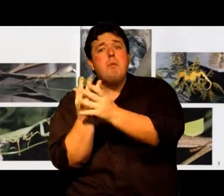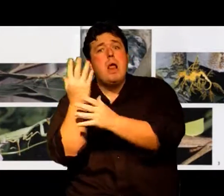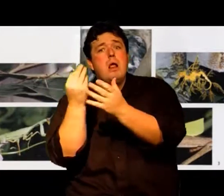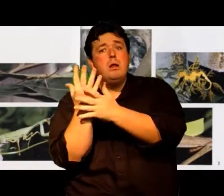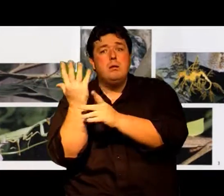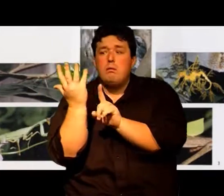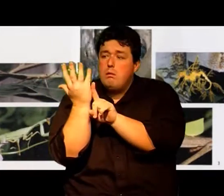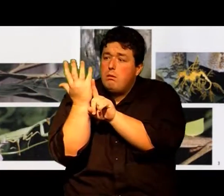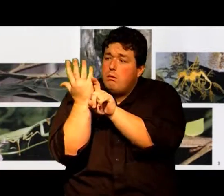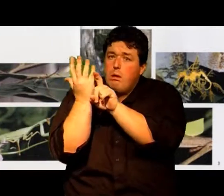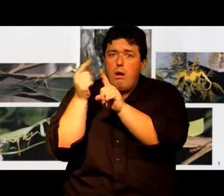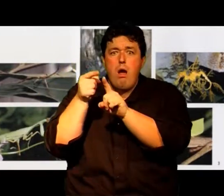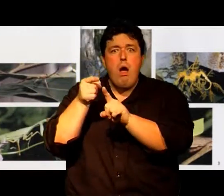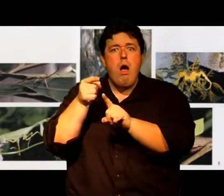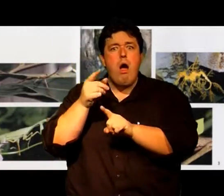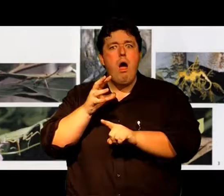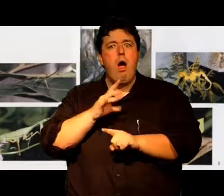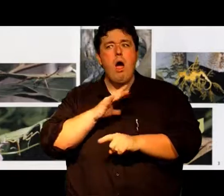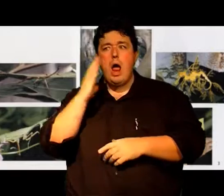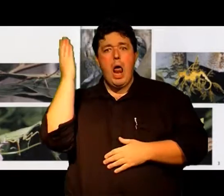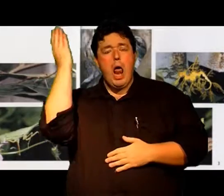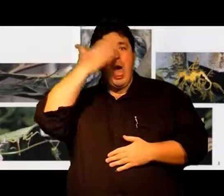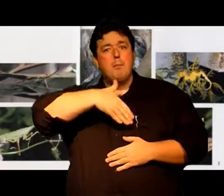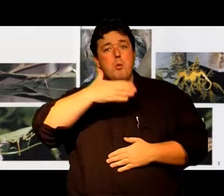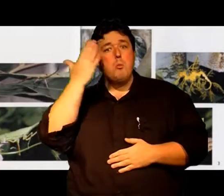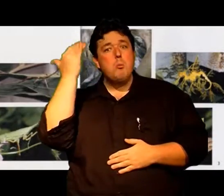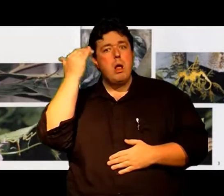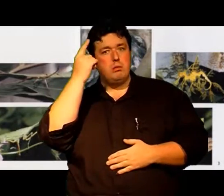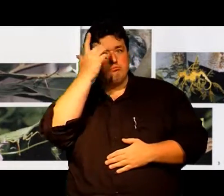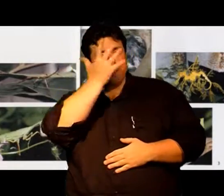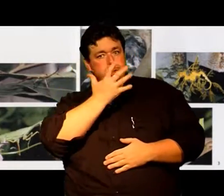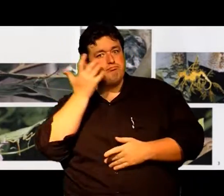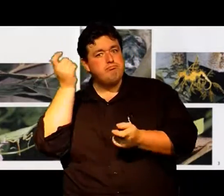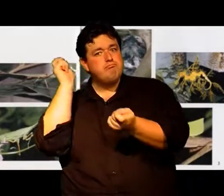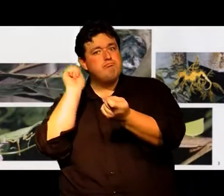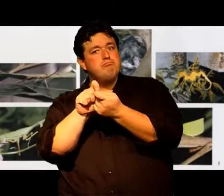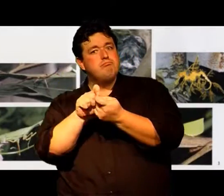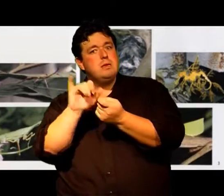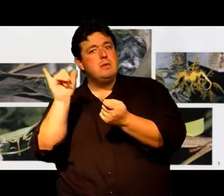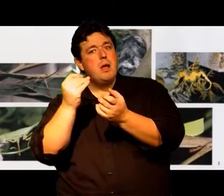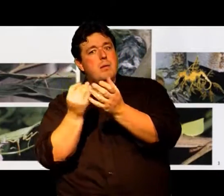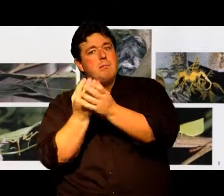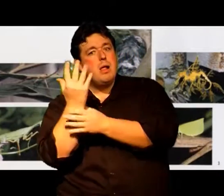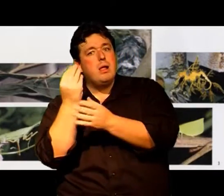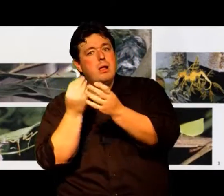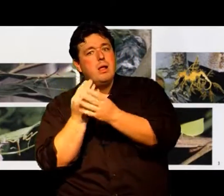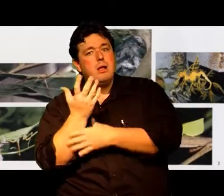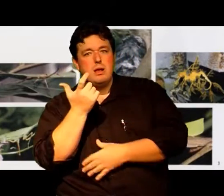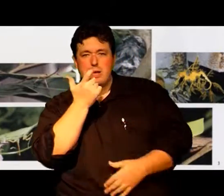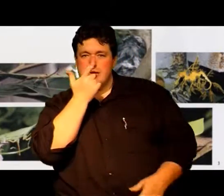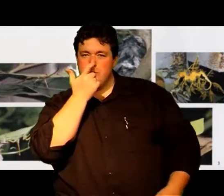Some animals are really skilled at hiding They might look like a tree or a plant and other animals will just overlook them